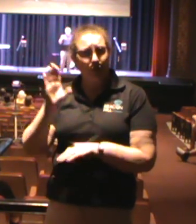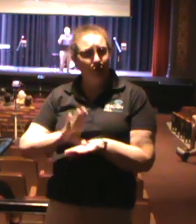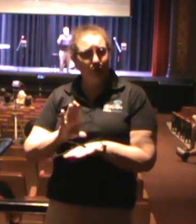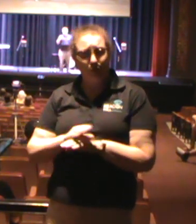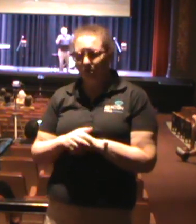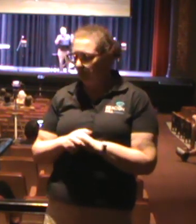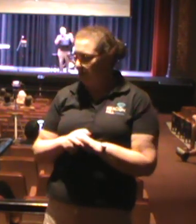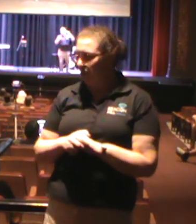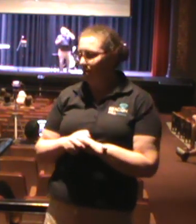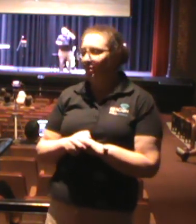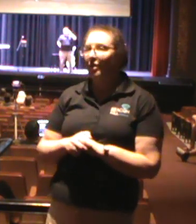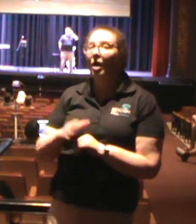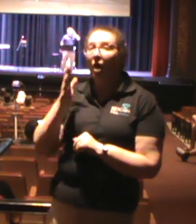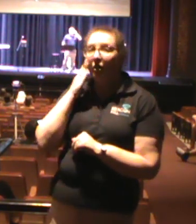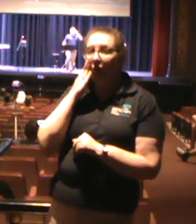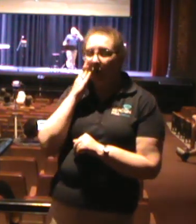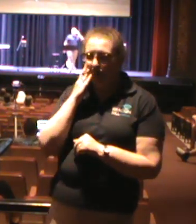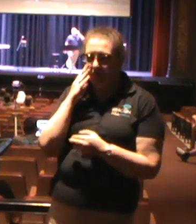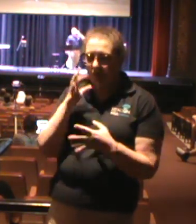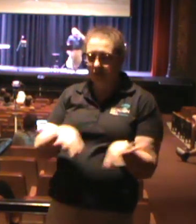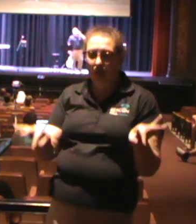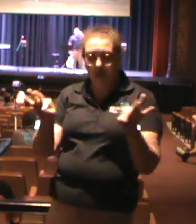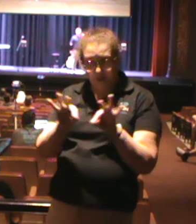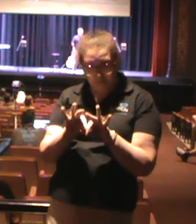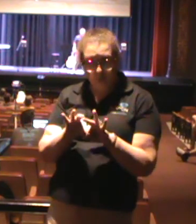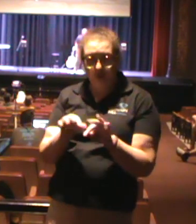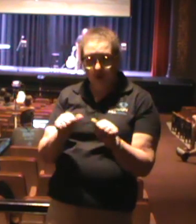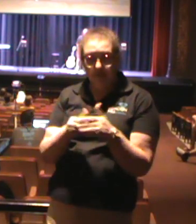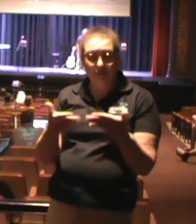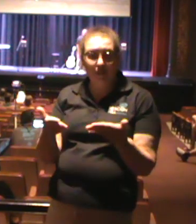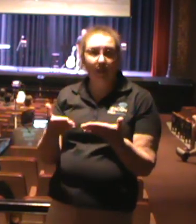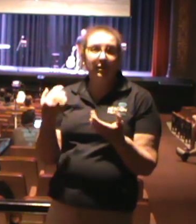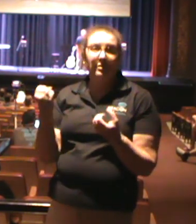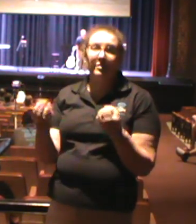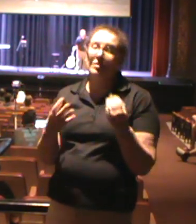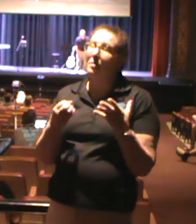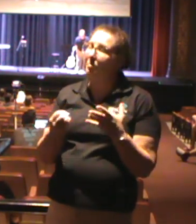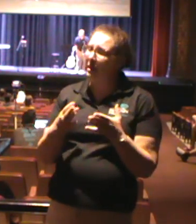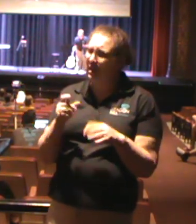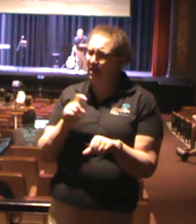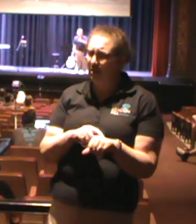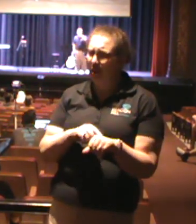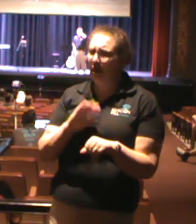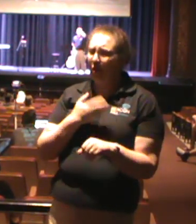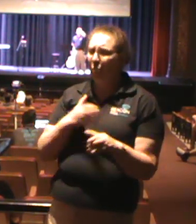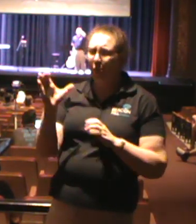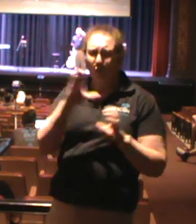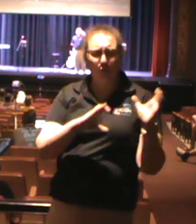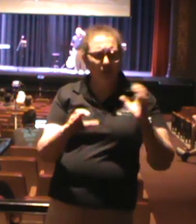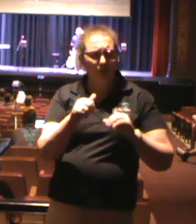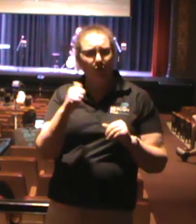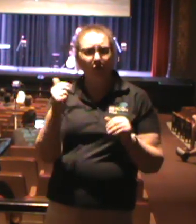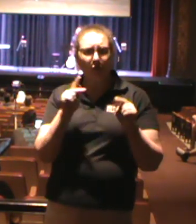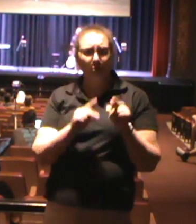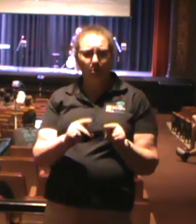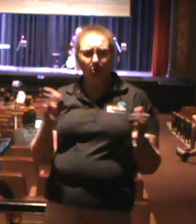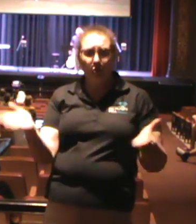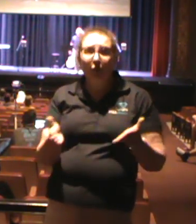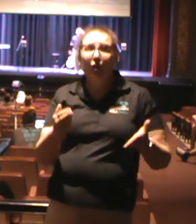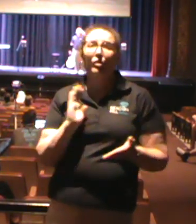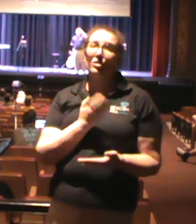know this very important point, because I think so many times that we're looking for somebody else to encourage us,